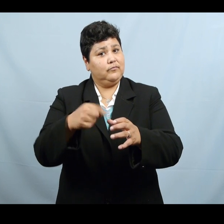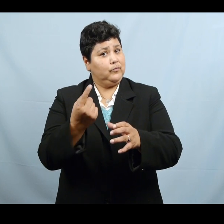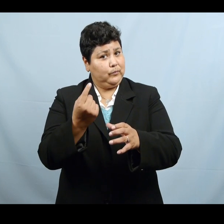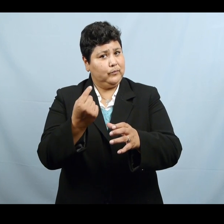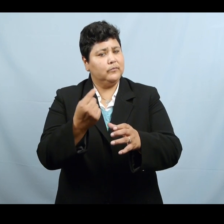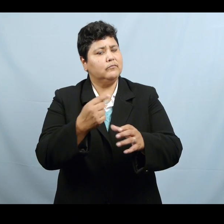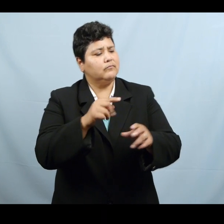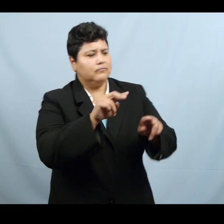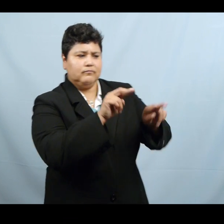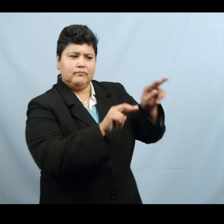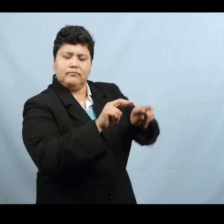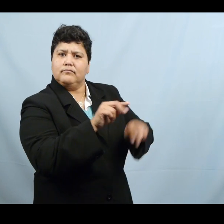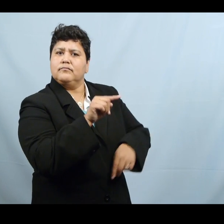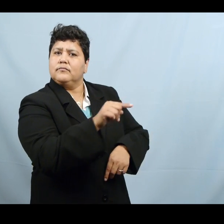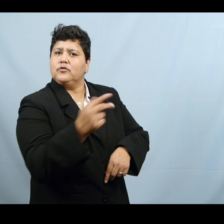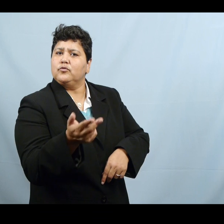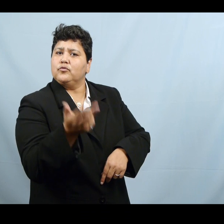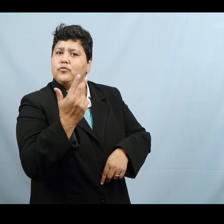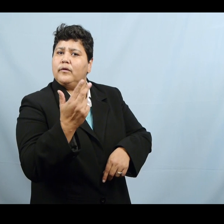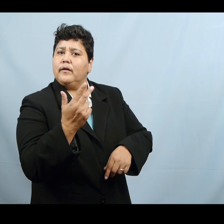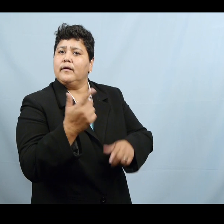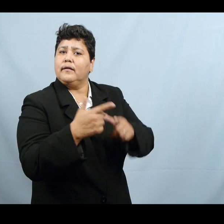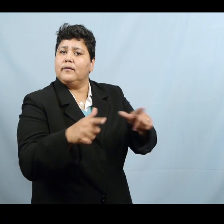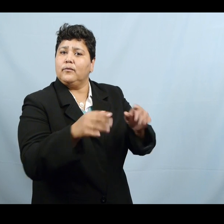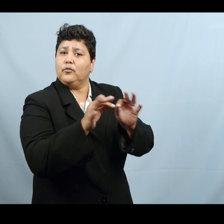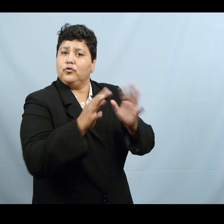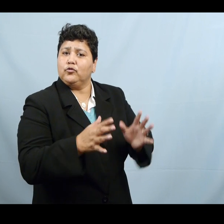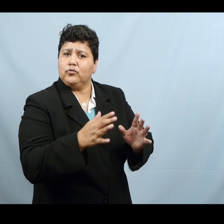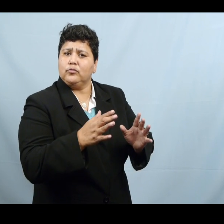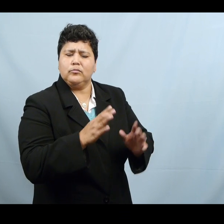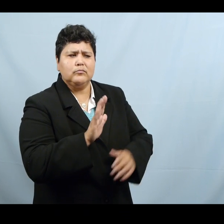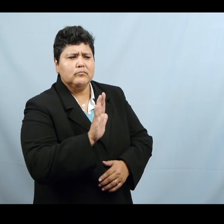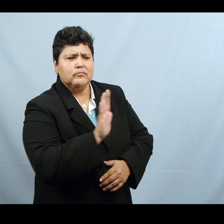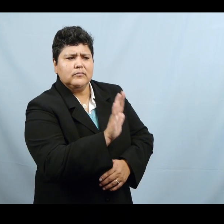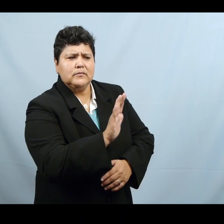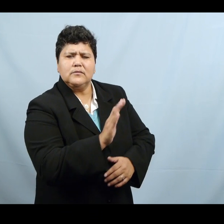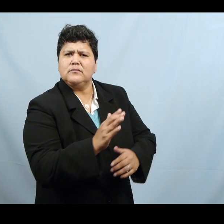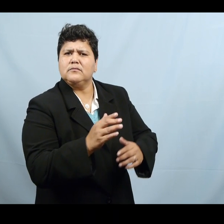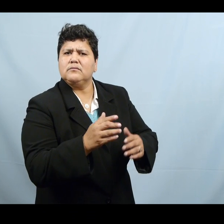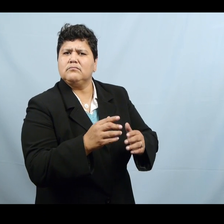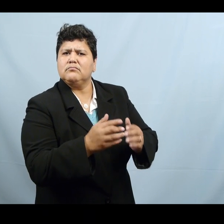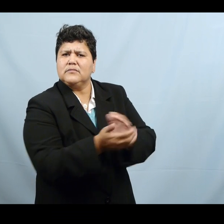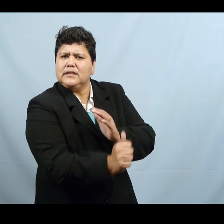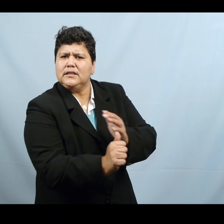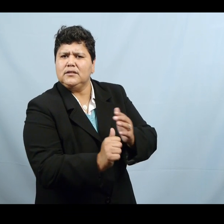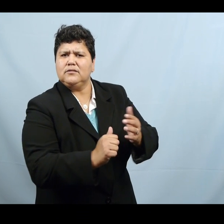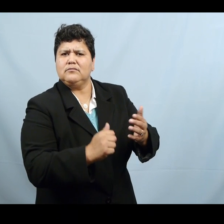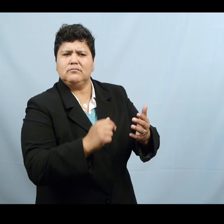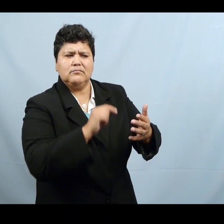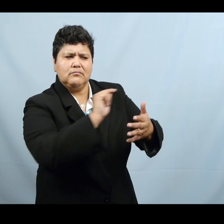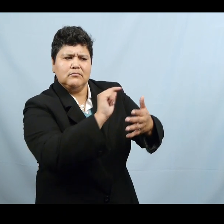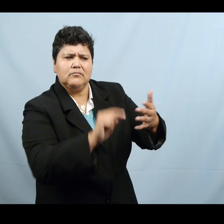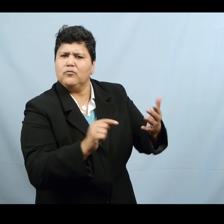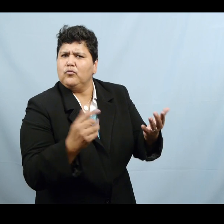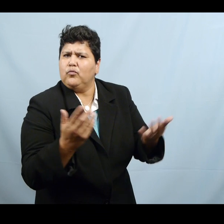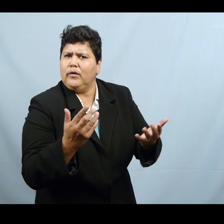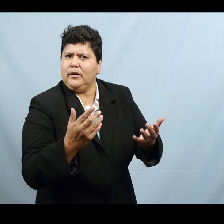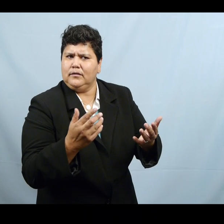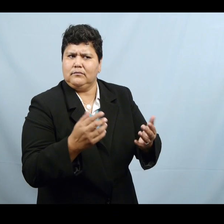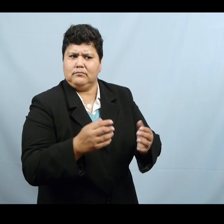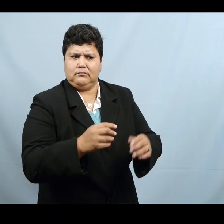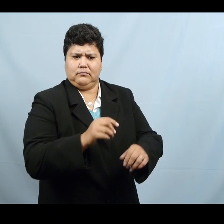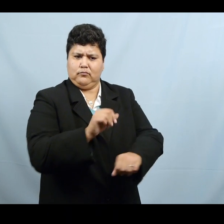domains and competencies required of a trilingual interpreter working in American sign language, Spanish, and English,